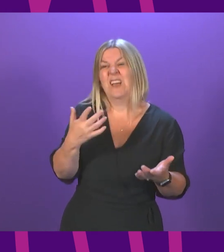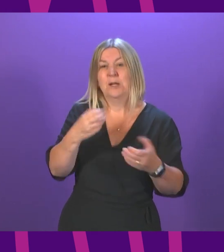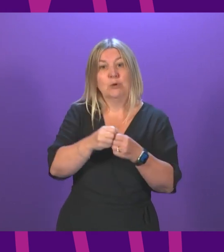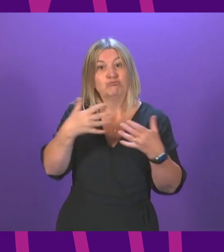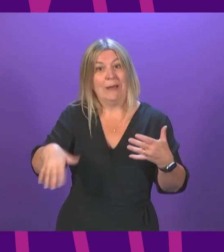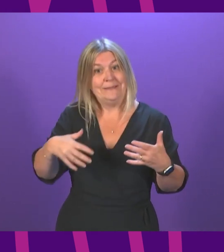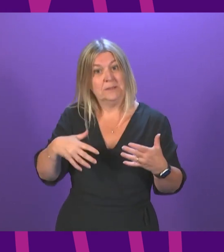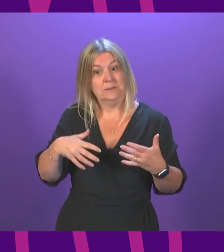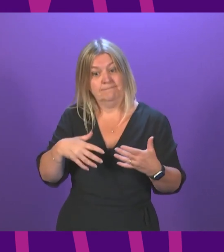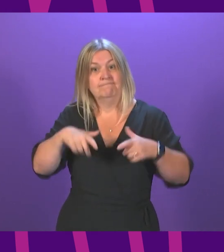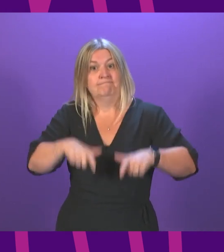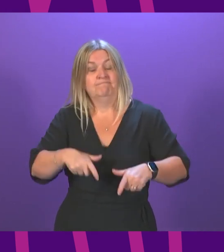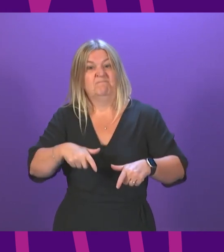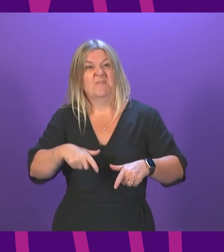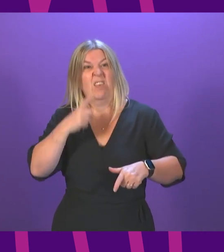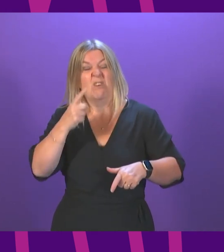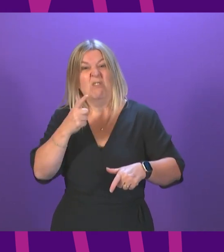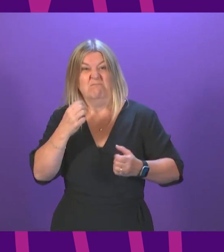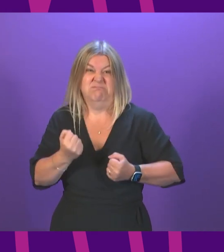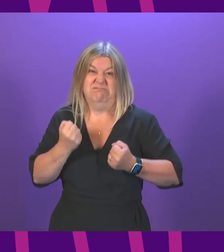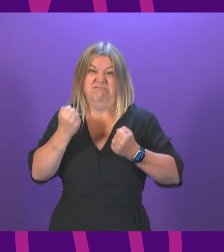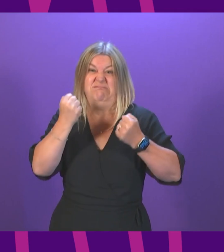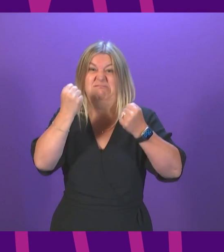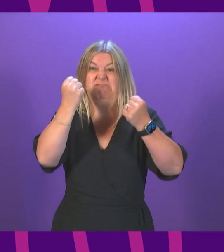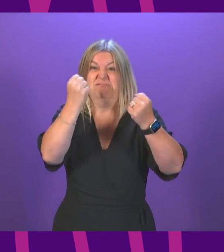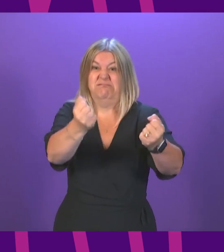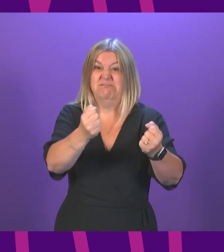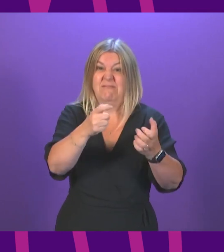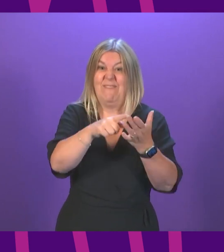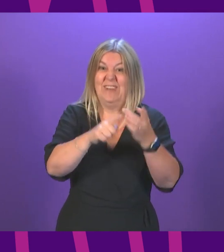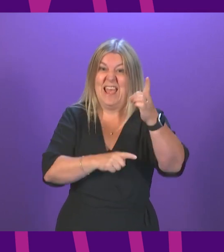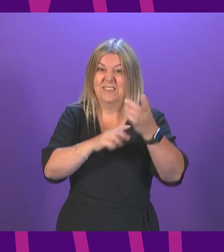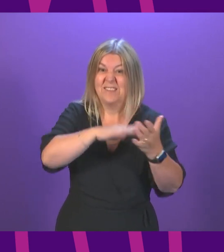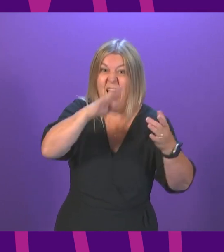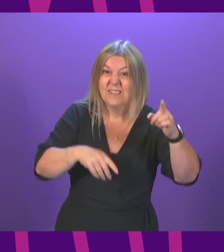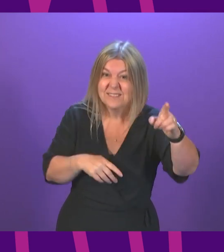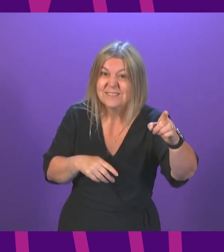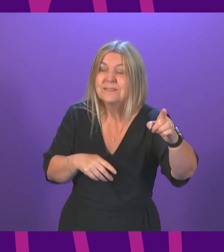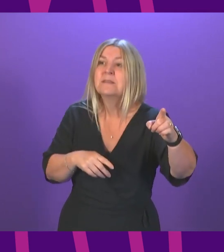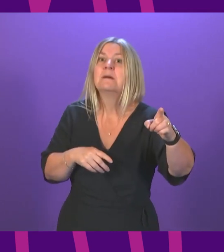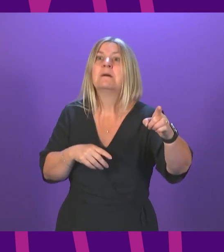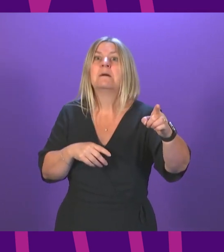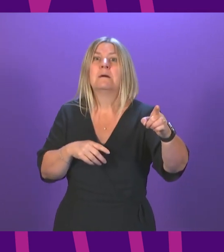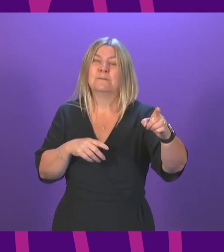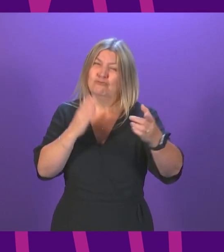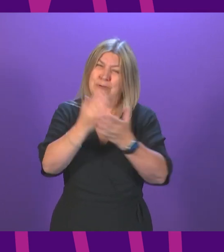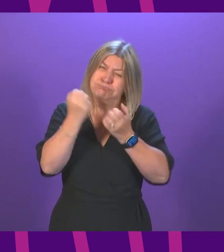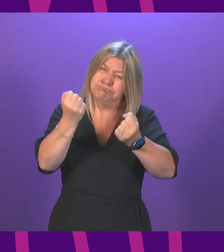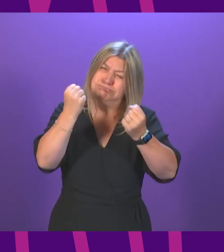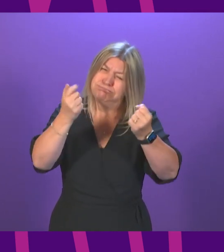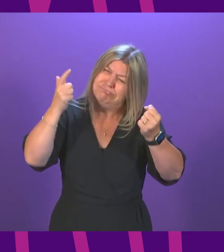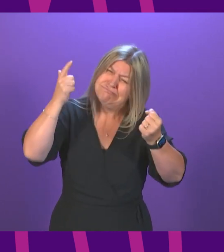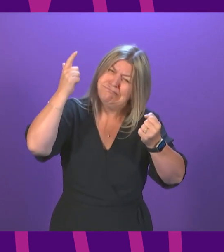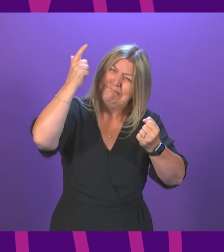overnight in order to accommodate two bookings. That meant 39 hours straight awake, working two 10-hour shifts